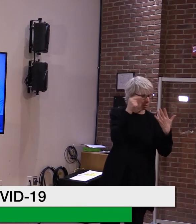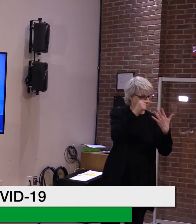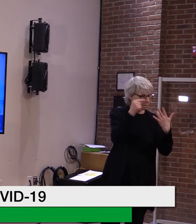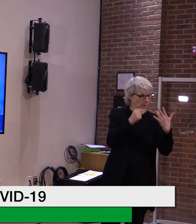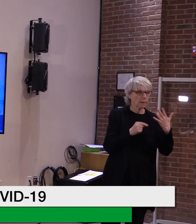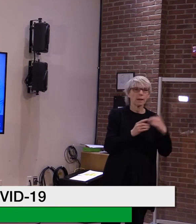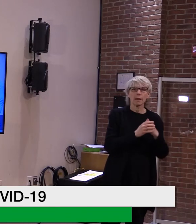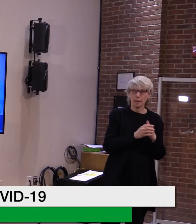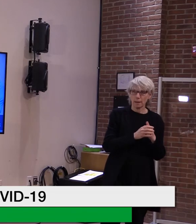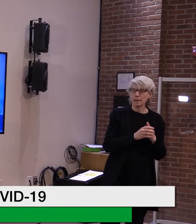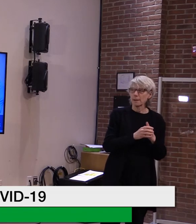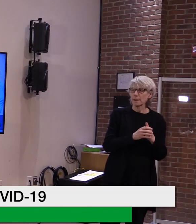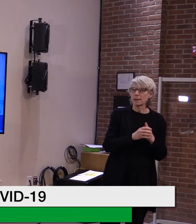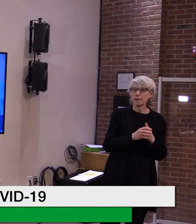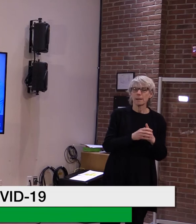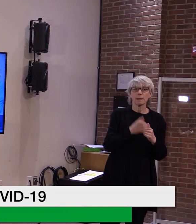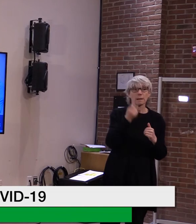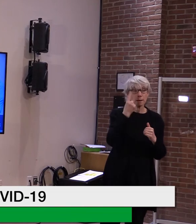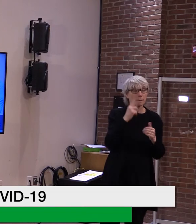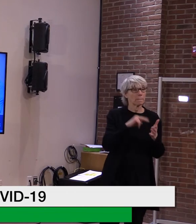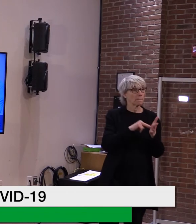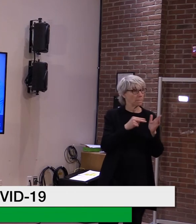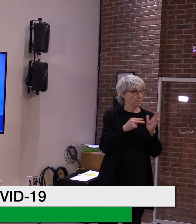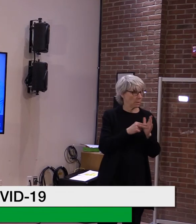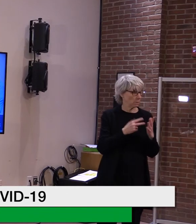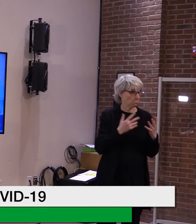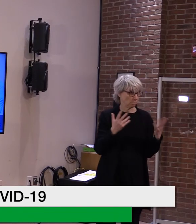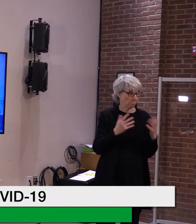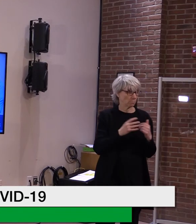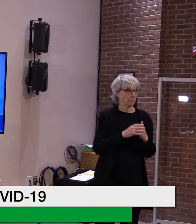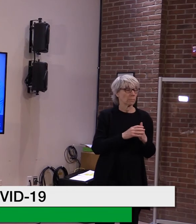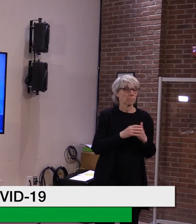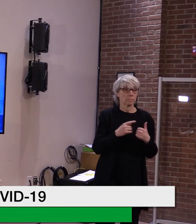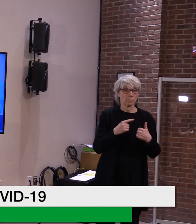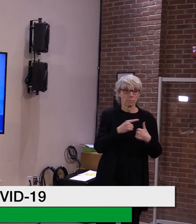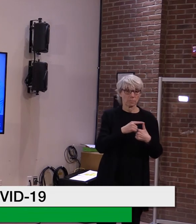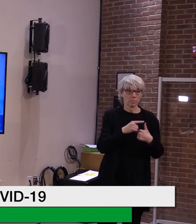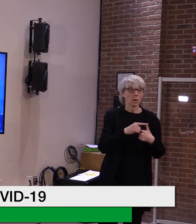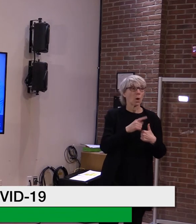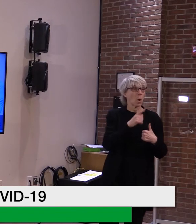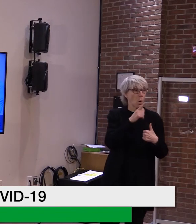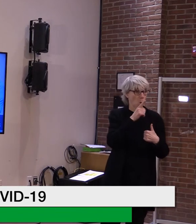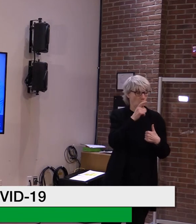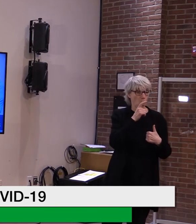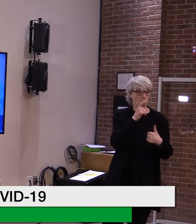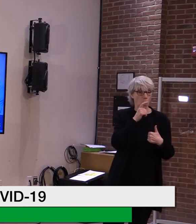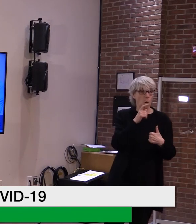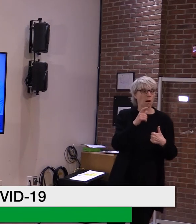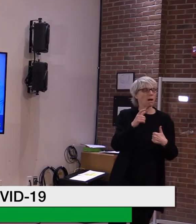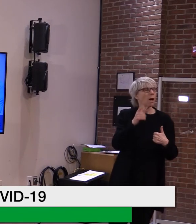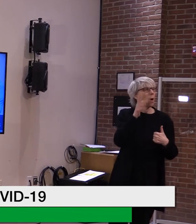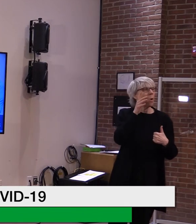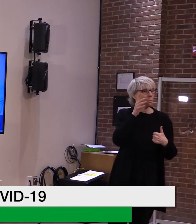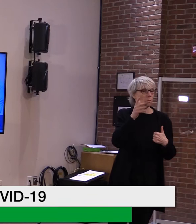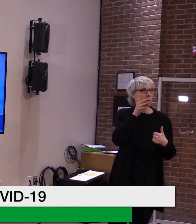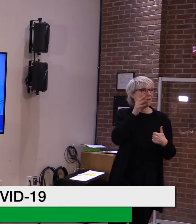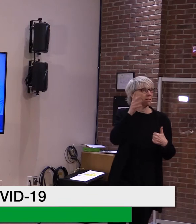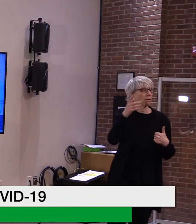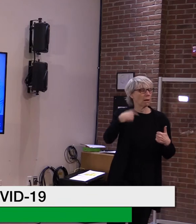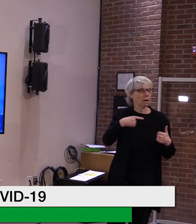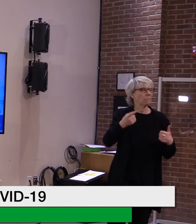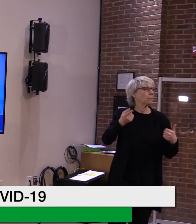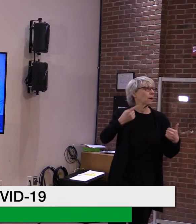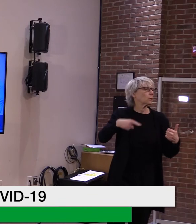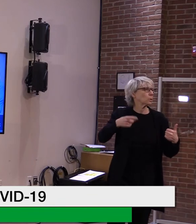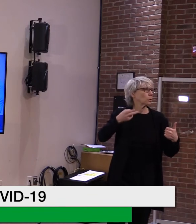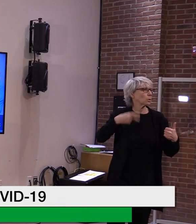that priority list, uh, includes, um, advance appointments. Appointments that you have, uh, in the